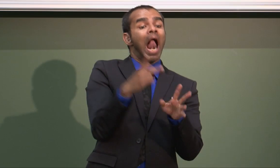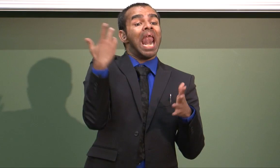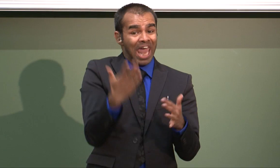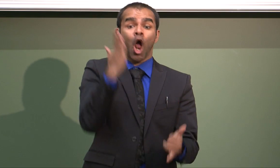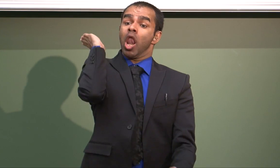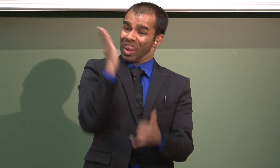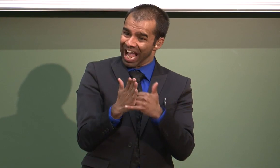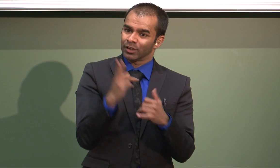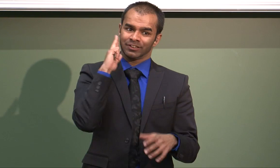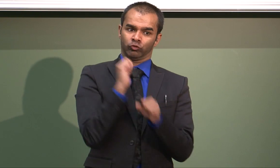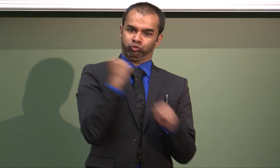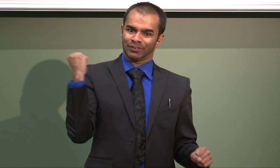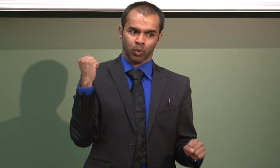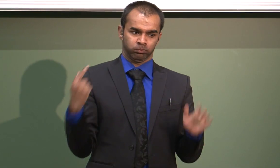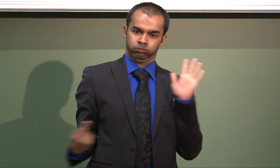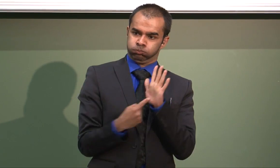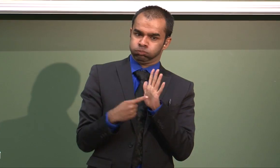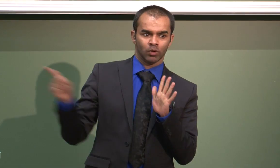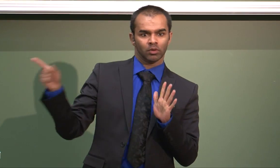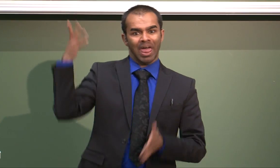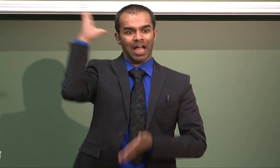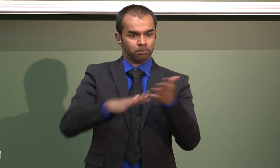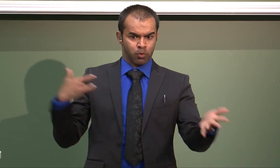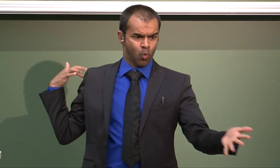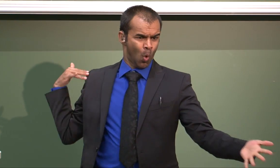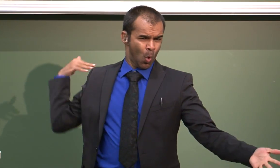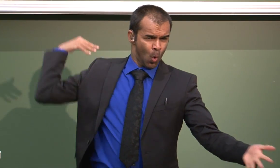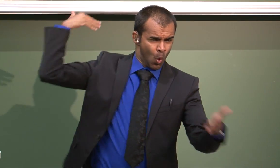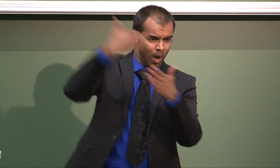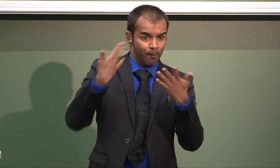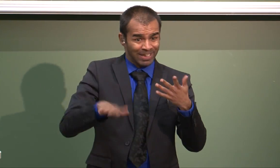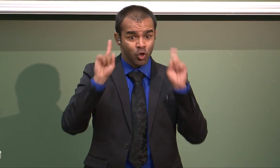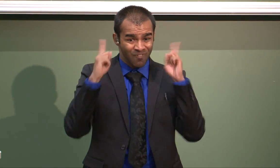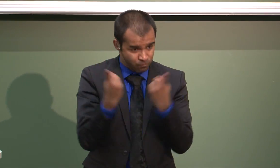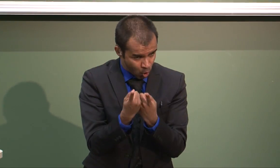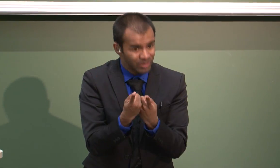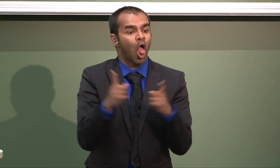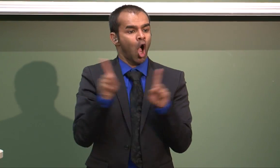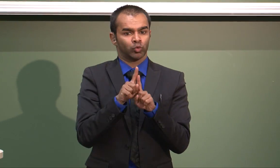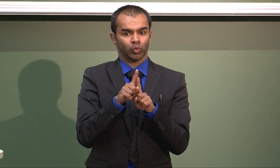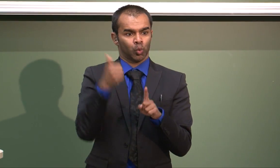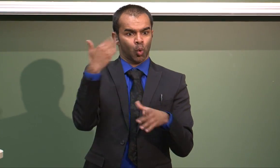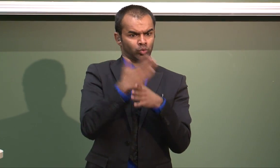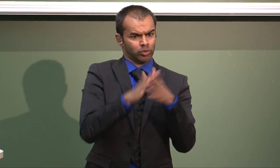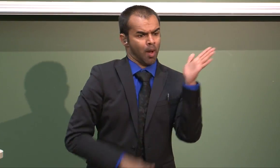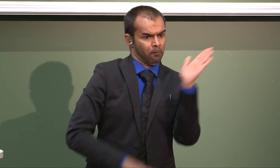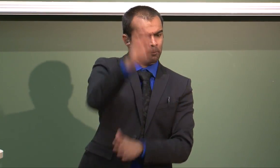The first two presentations have been from students who've been in the first year, but now this final presentation is from a student